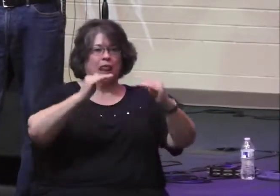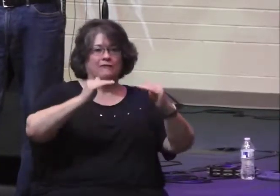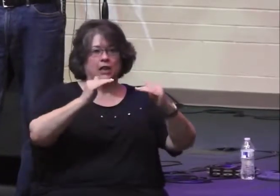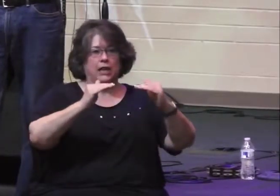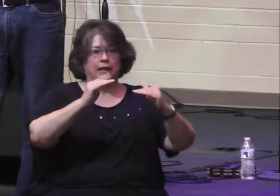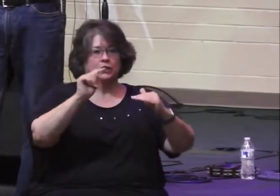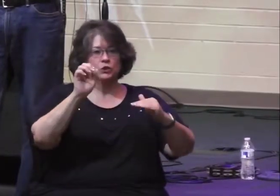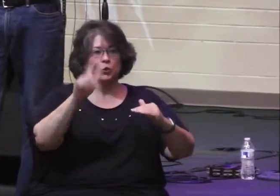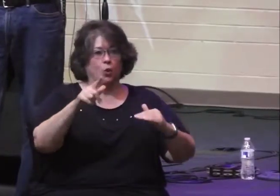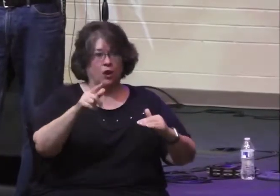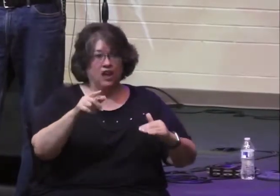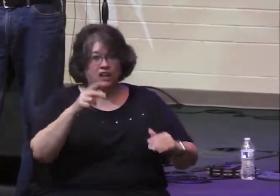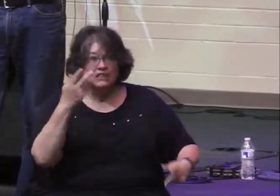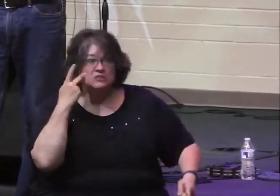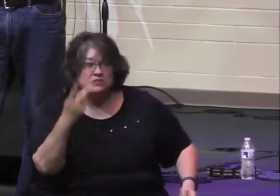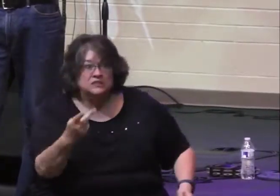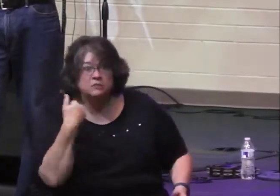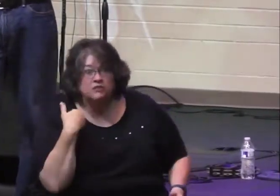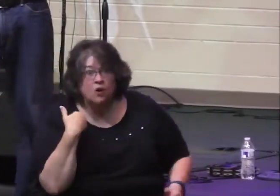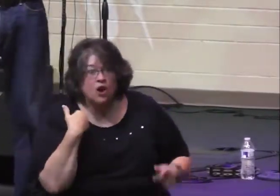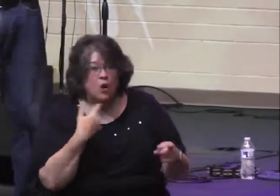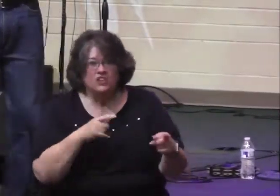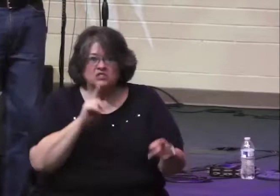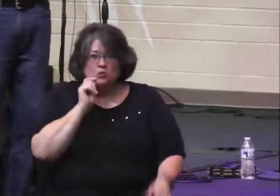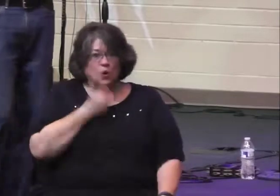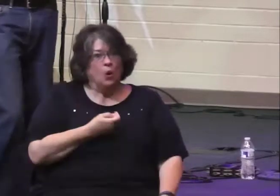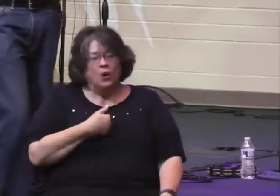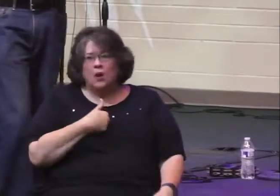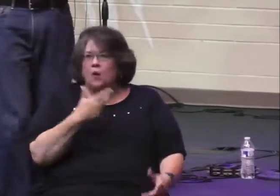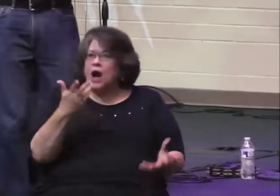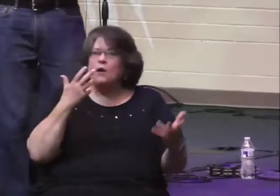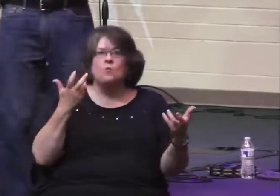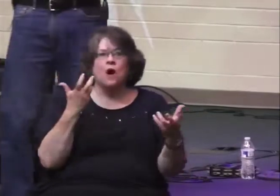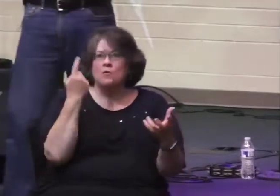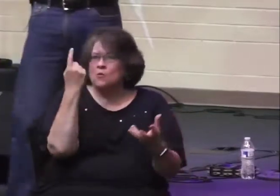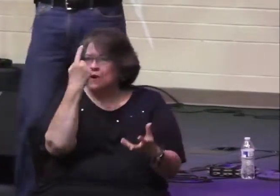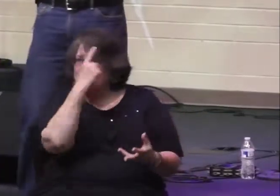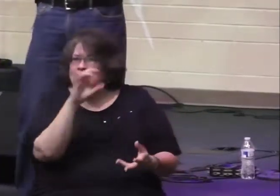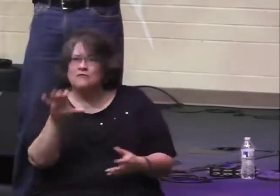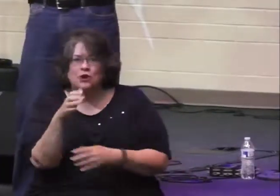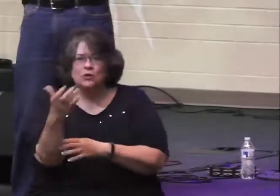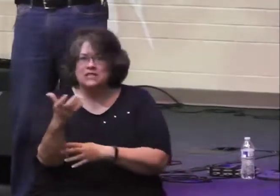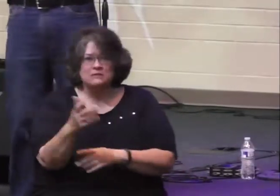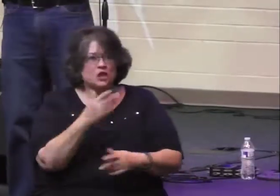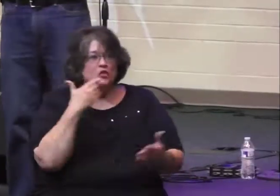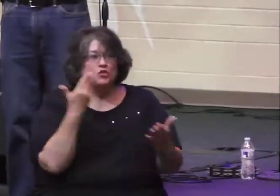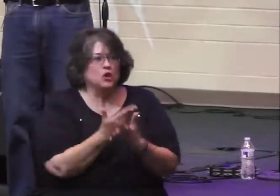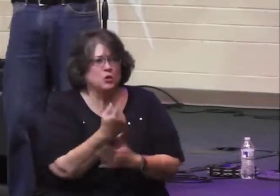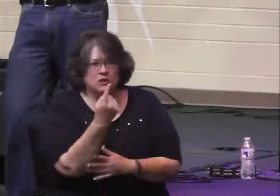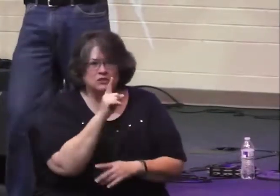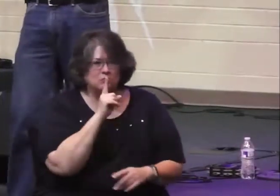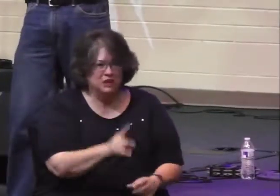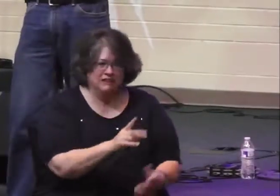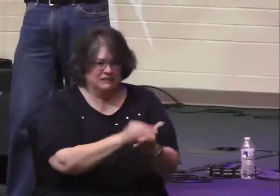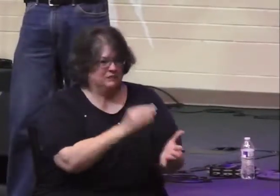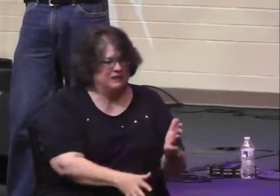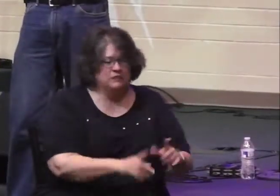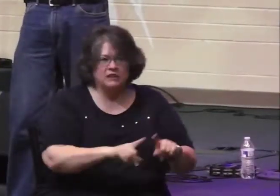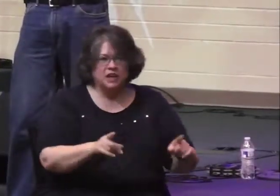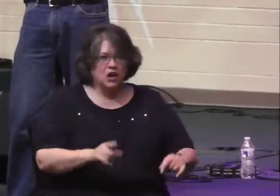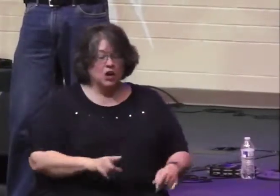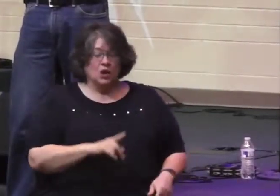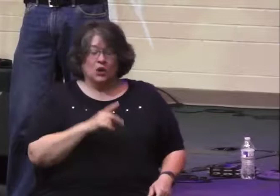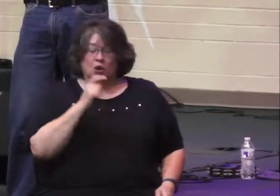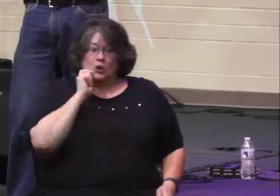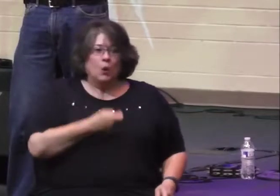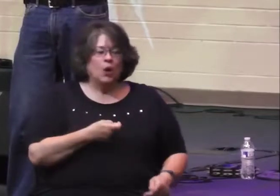tools. Have you seen these before? This kind? I mean, they're so cool. I'd be so happy to get one of these for Christmas, you know. The good ones